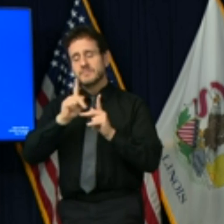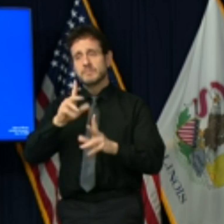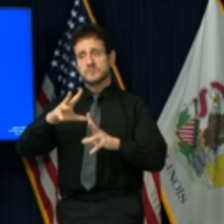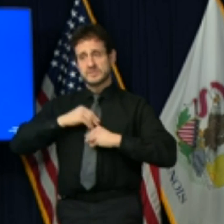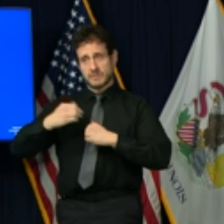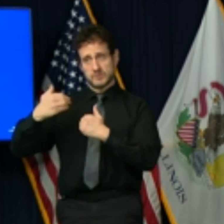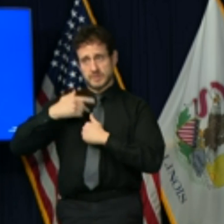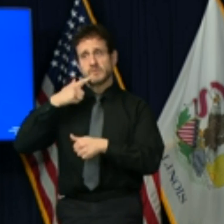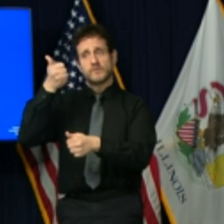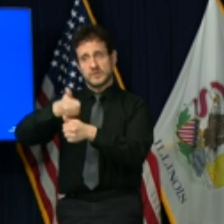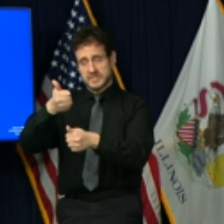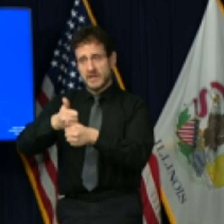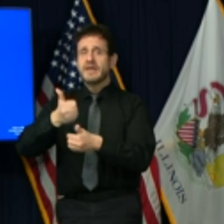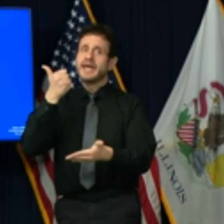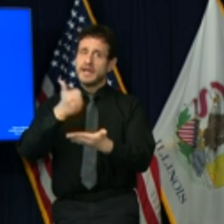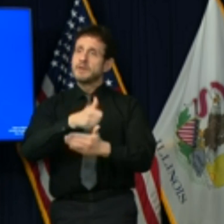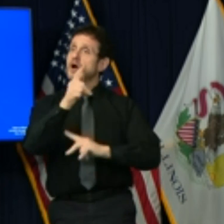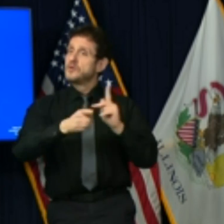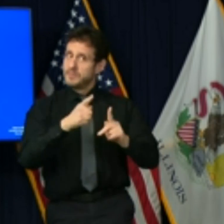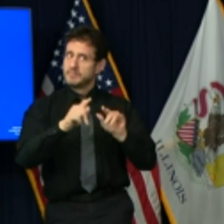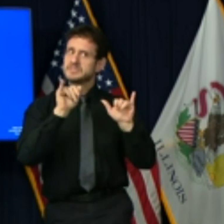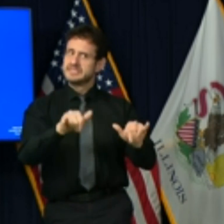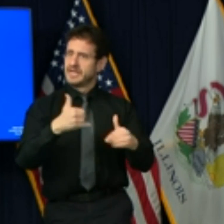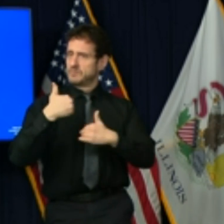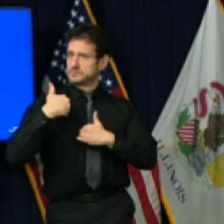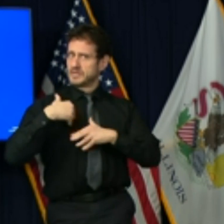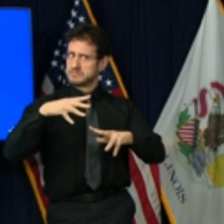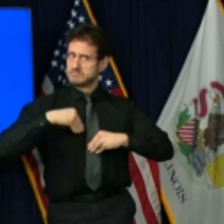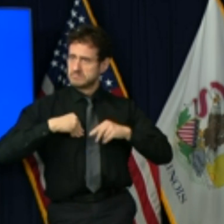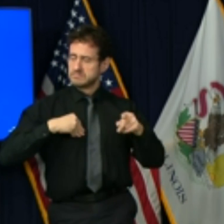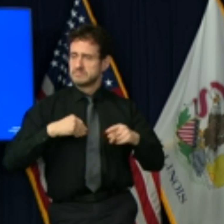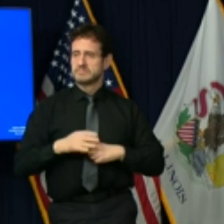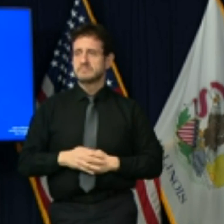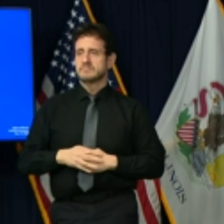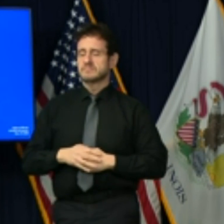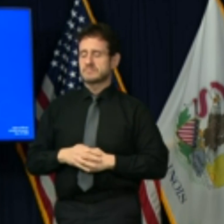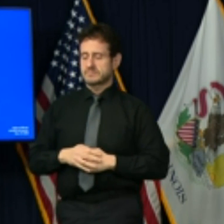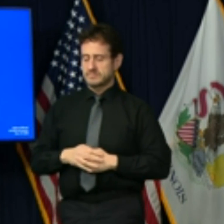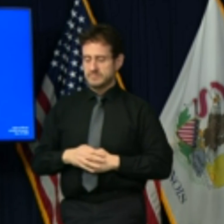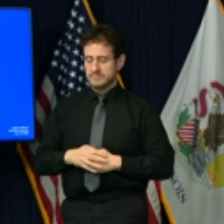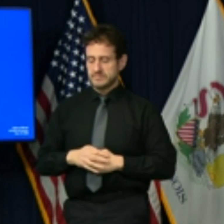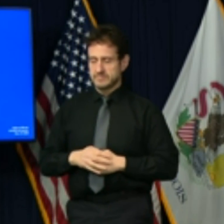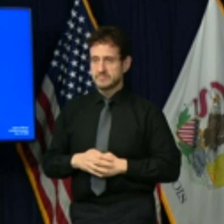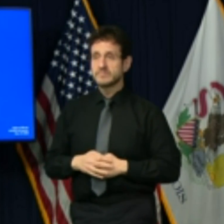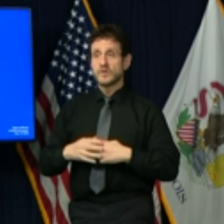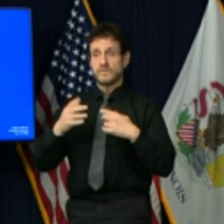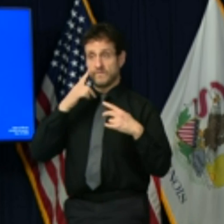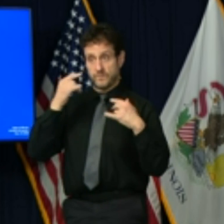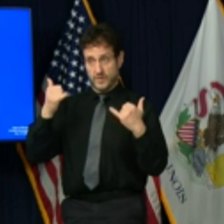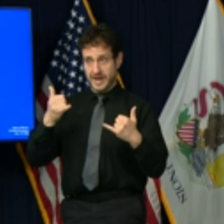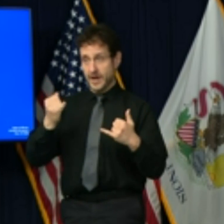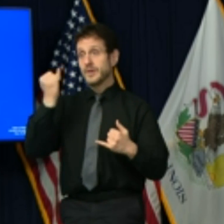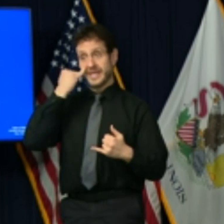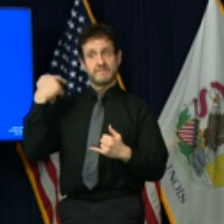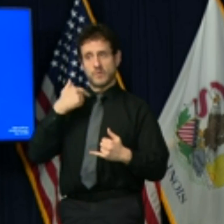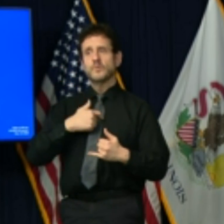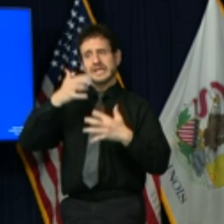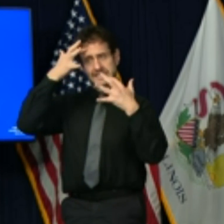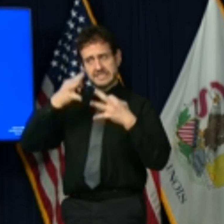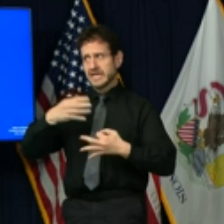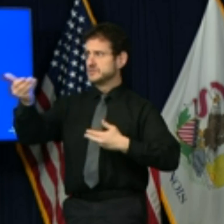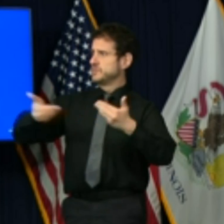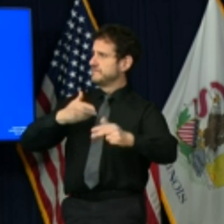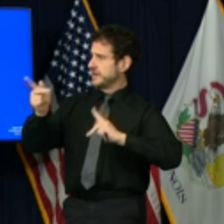The more we can avoid gatherings now, especially indoors with the people that we don't already live with, the more likely we are to be able to